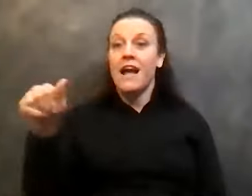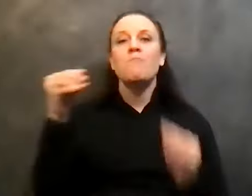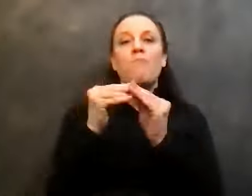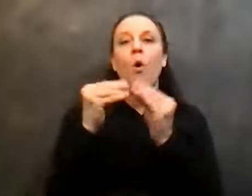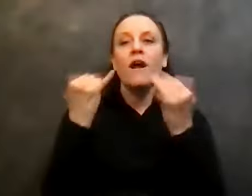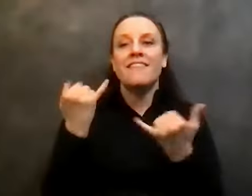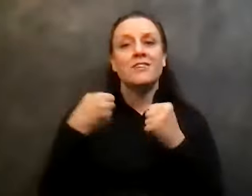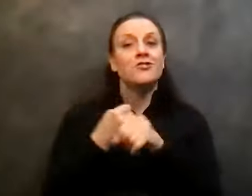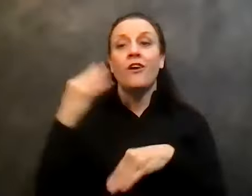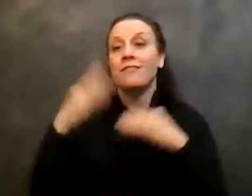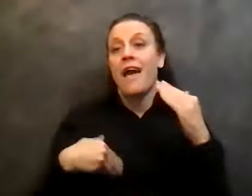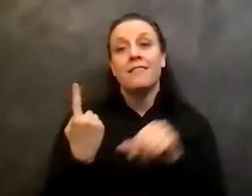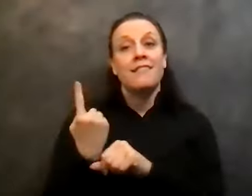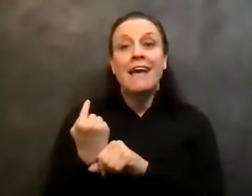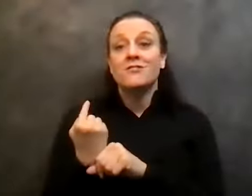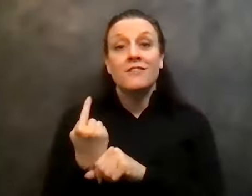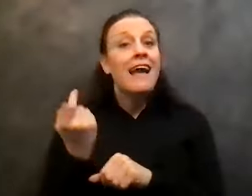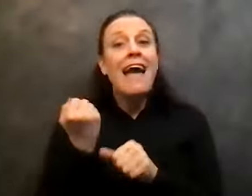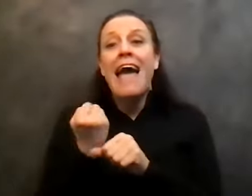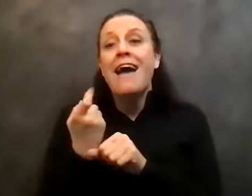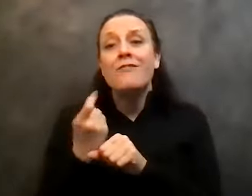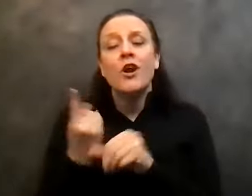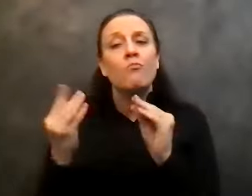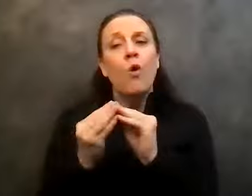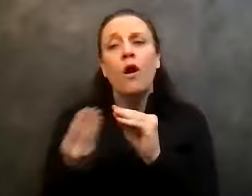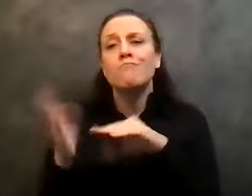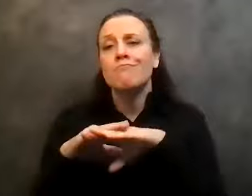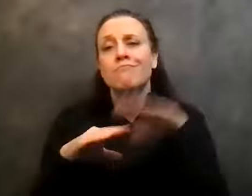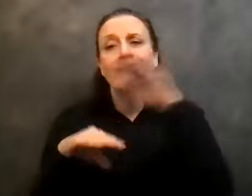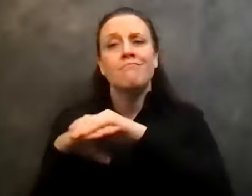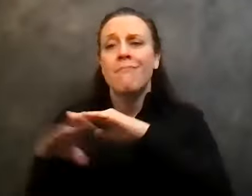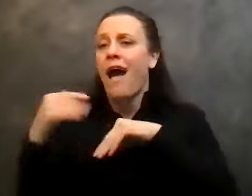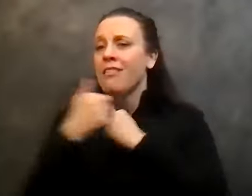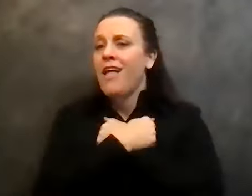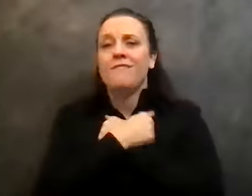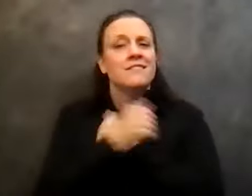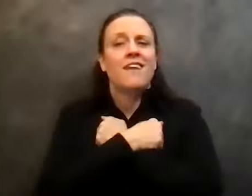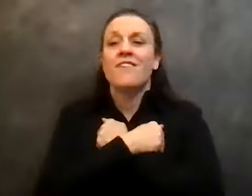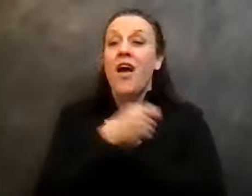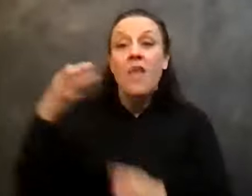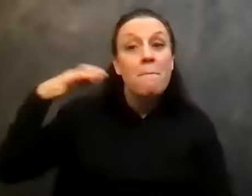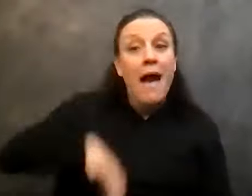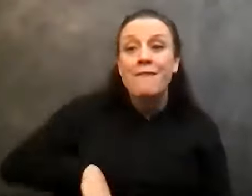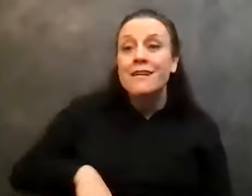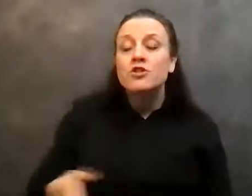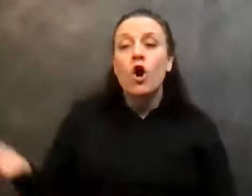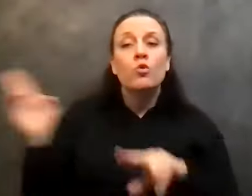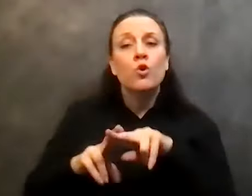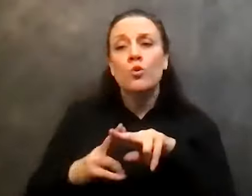last year. And I loved it more last year than I did the year before the benefits just accrue. You know what I mean? The benefits